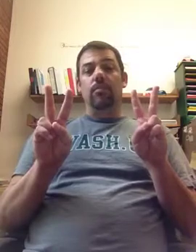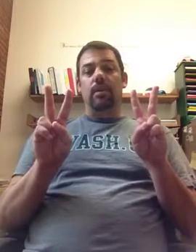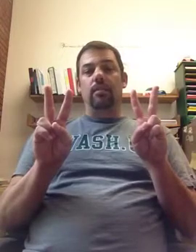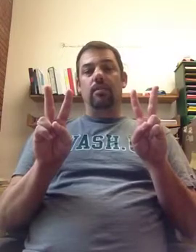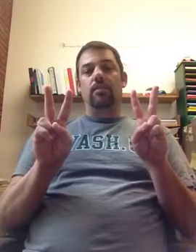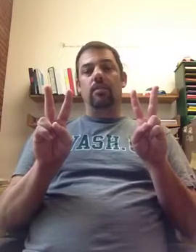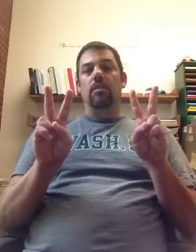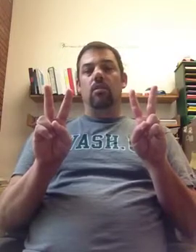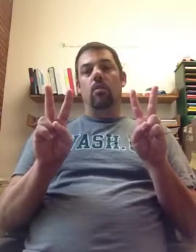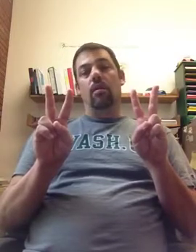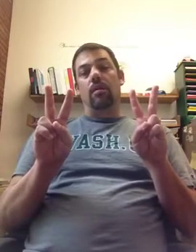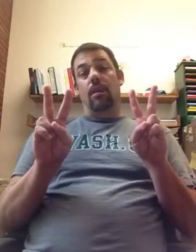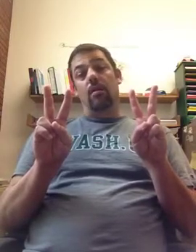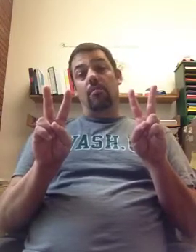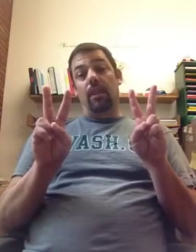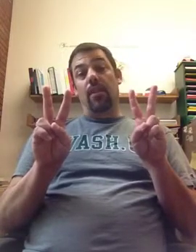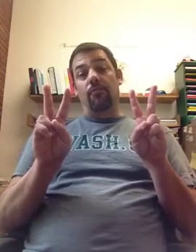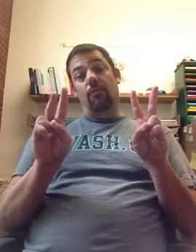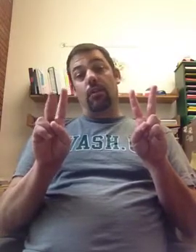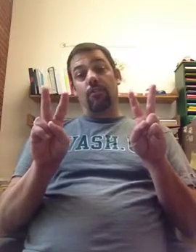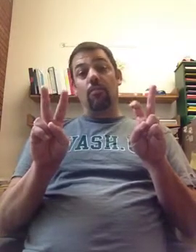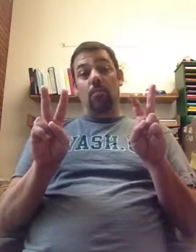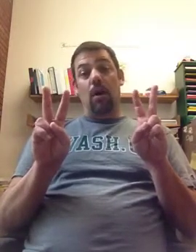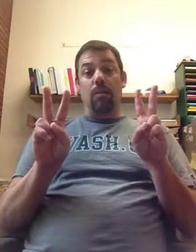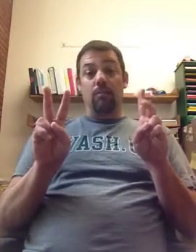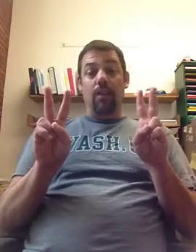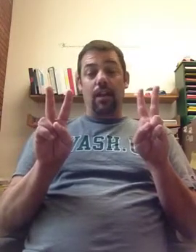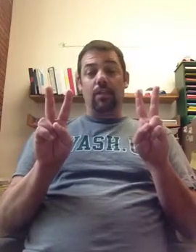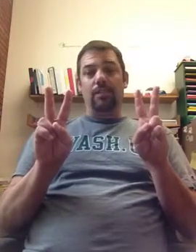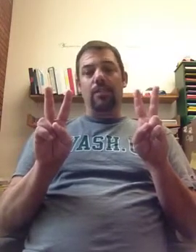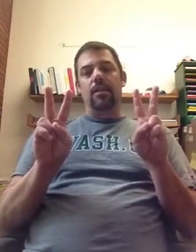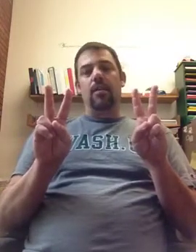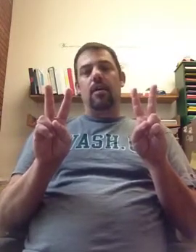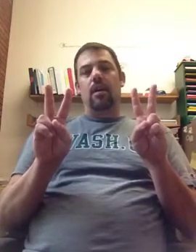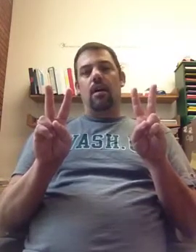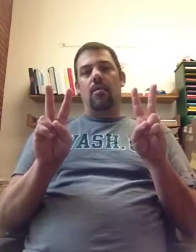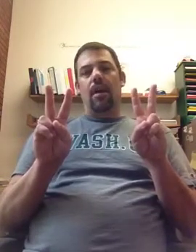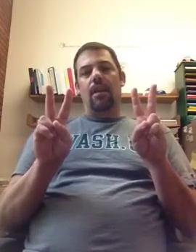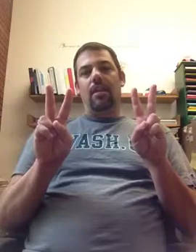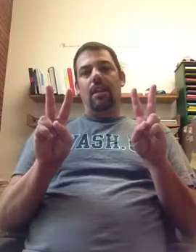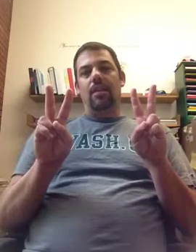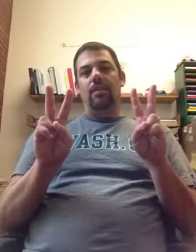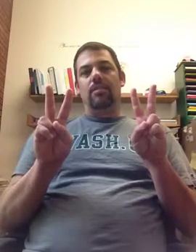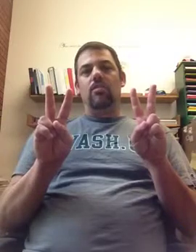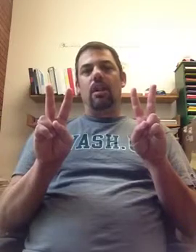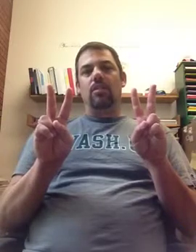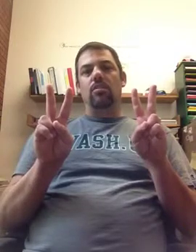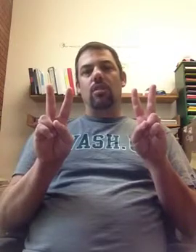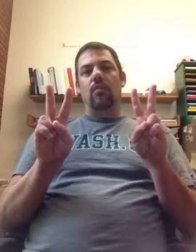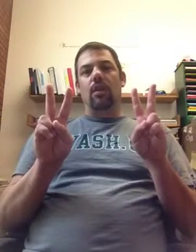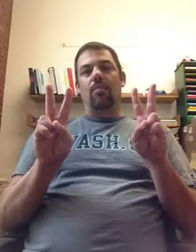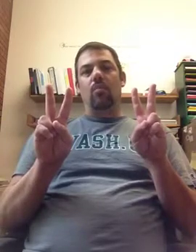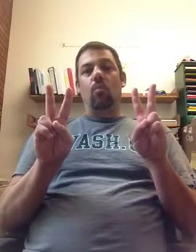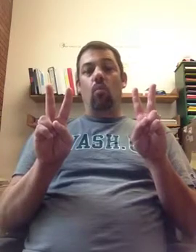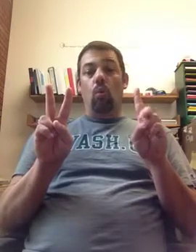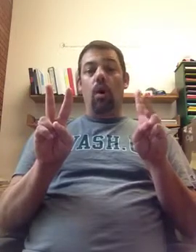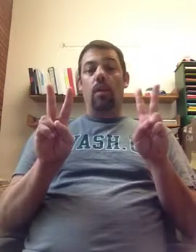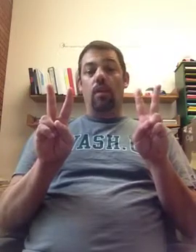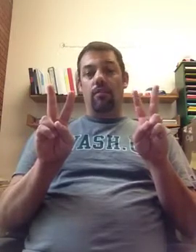cells or a plant, four different pollen grains. And in ladies, you actually only wind up with one of